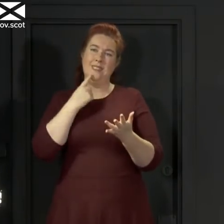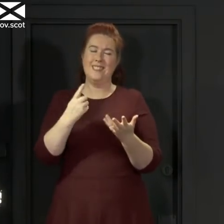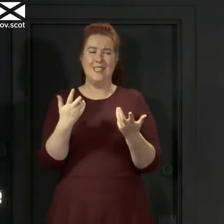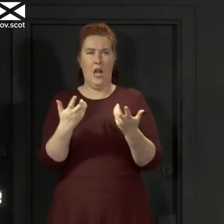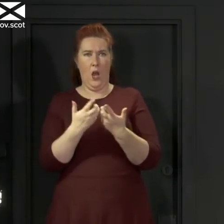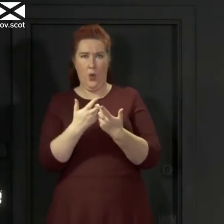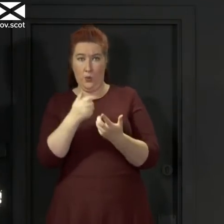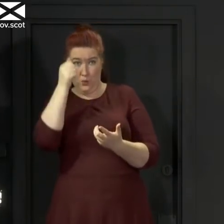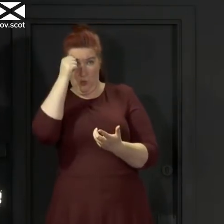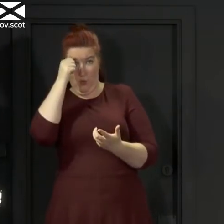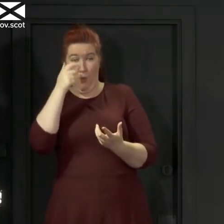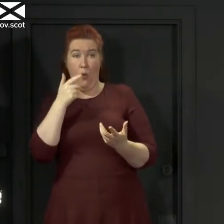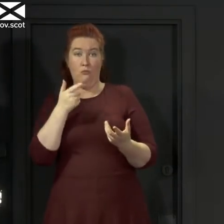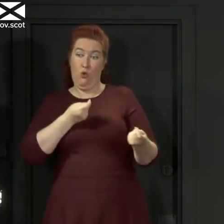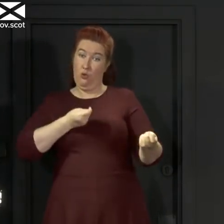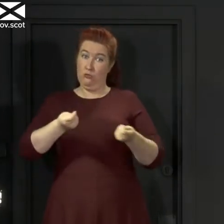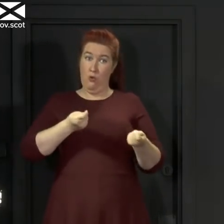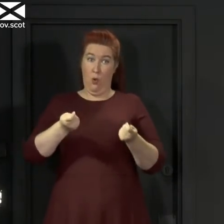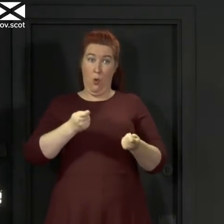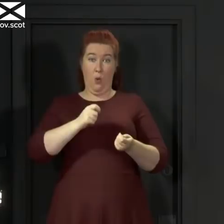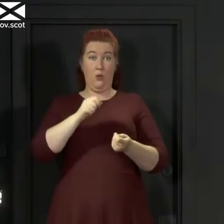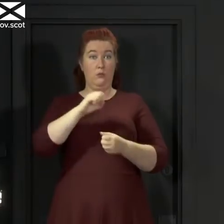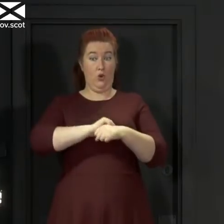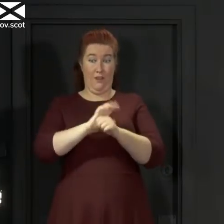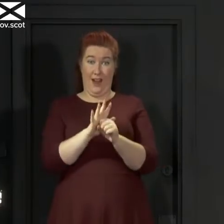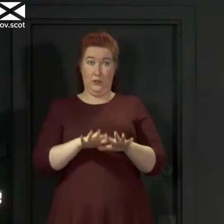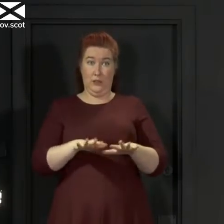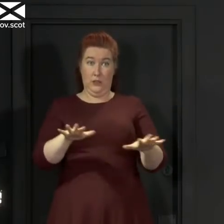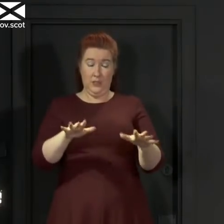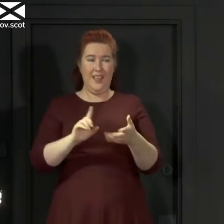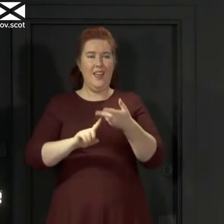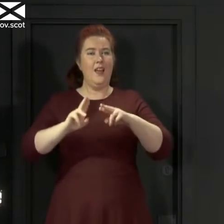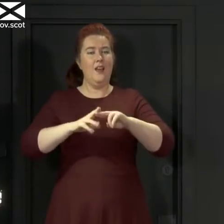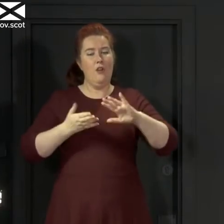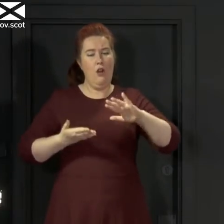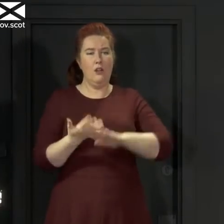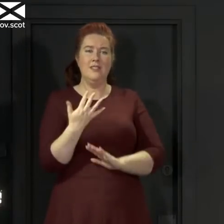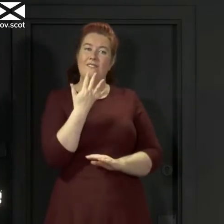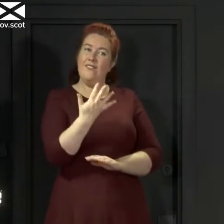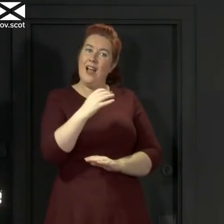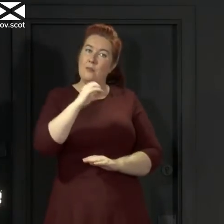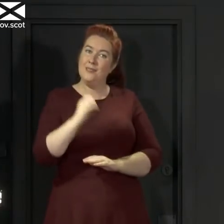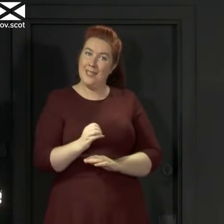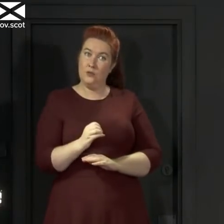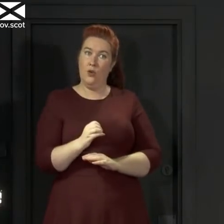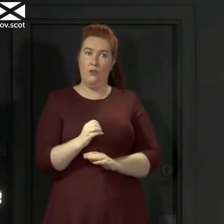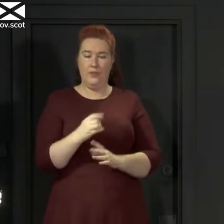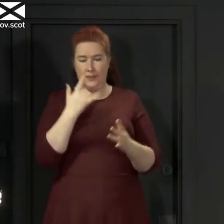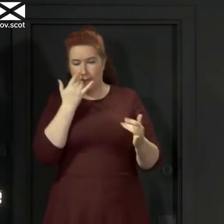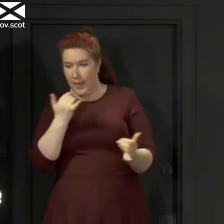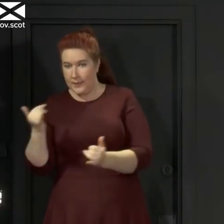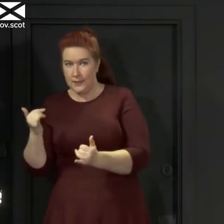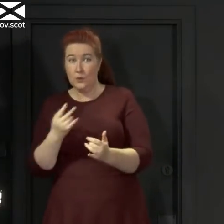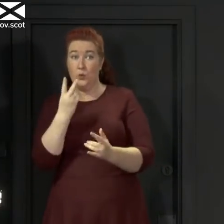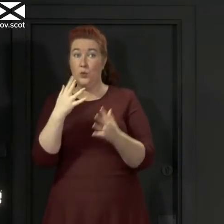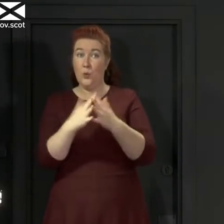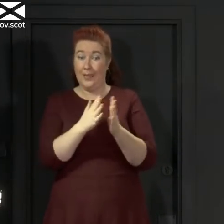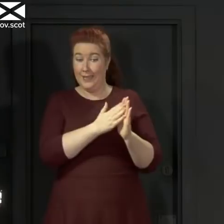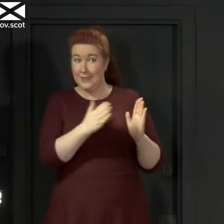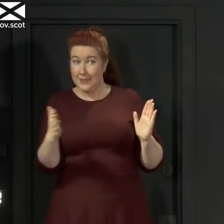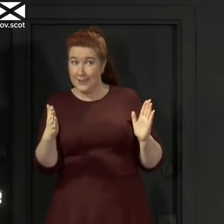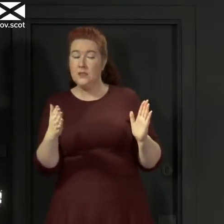being under control is that less than 5% of samples test positive over a two-week period.